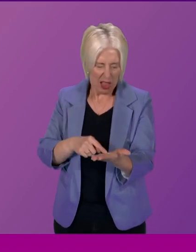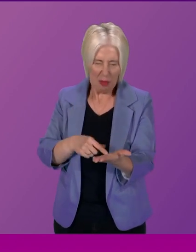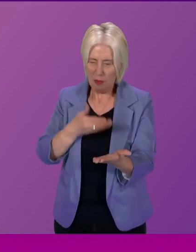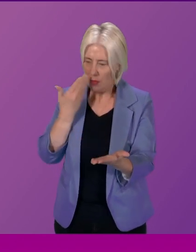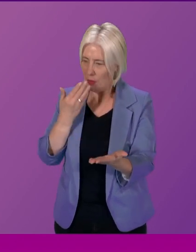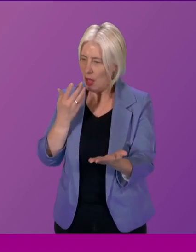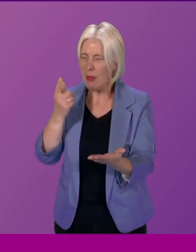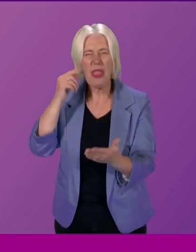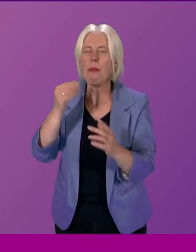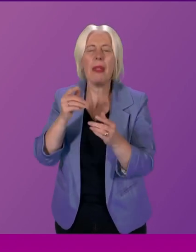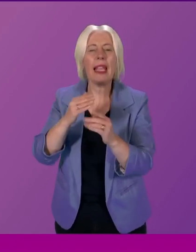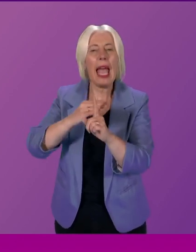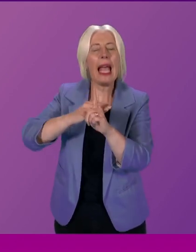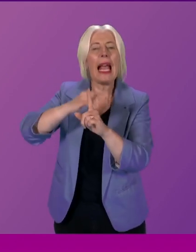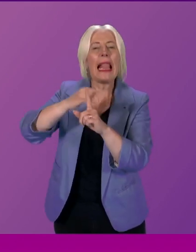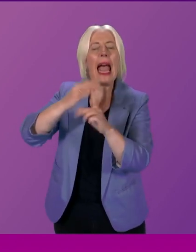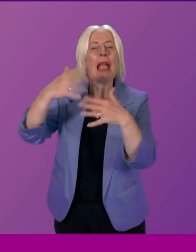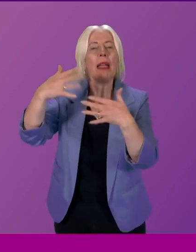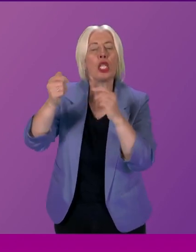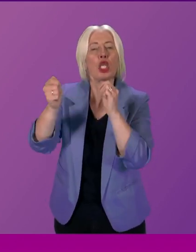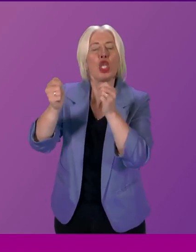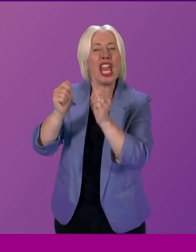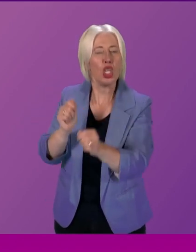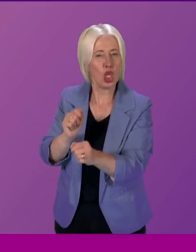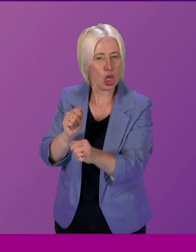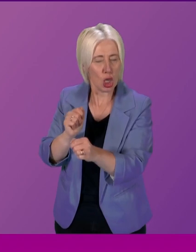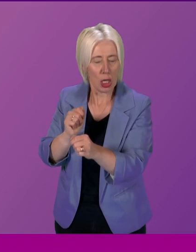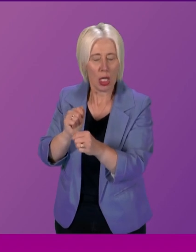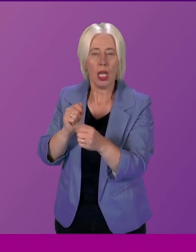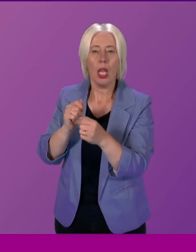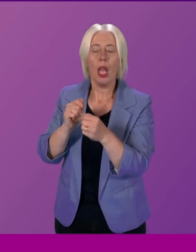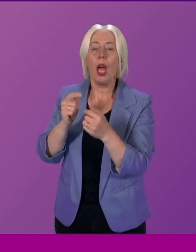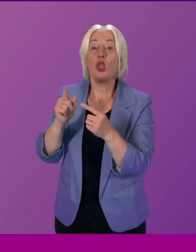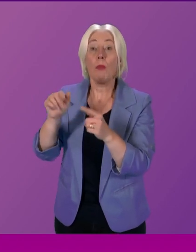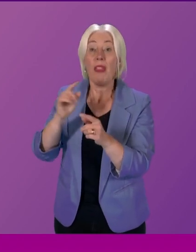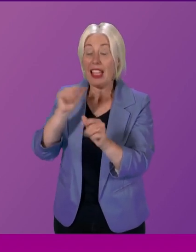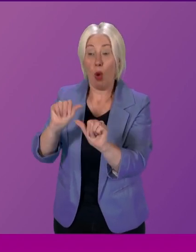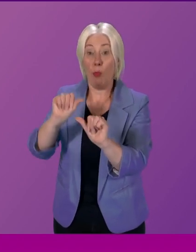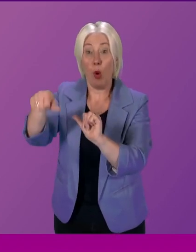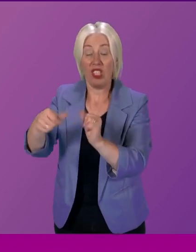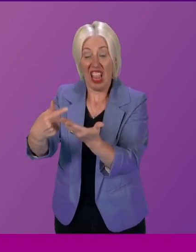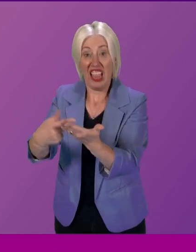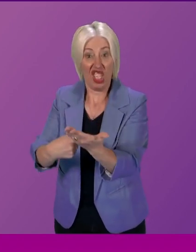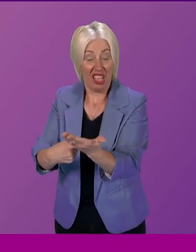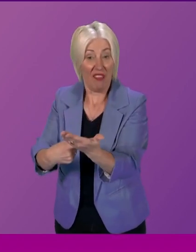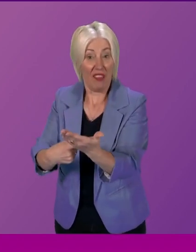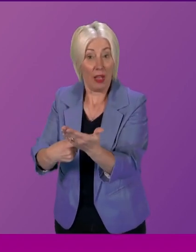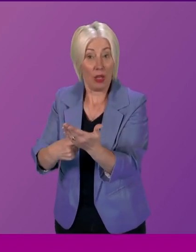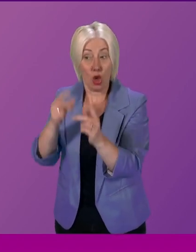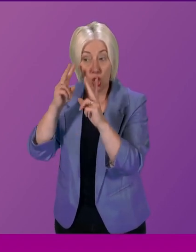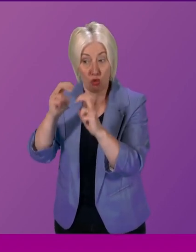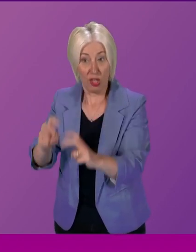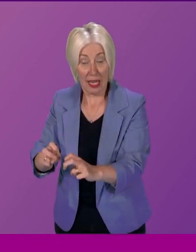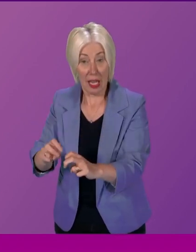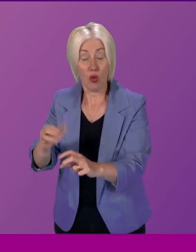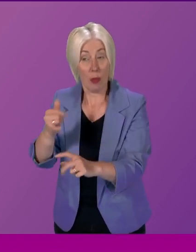a previous climate change legislation where they think a piece of post-legislative scrutiny would be very effective. So I will try and draw things to our conclusion. Now, there are lots of other